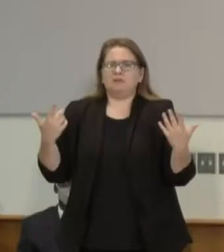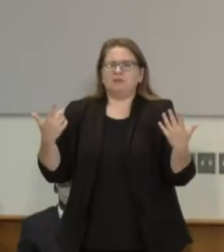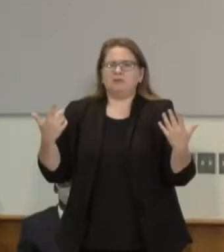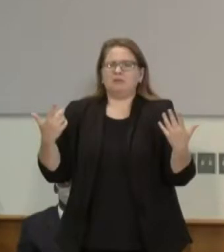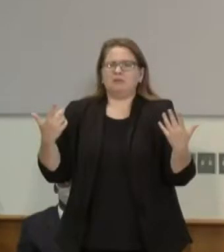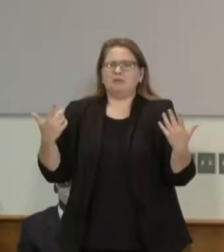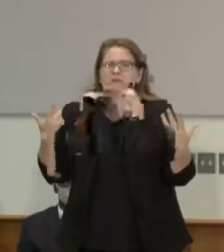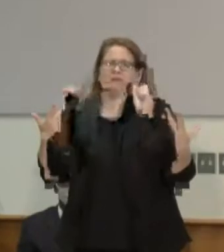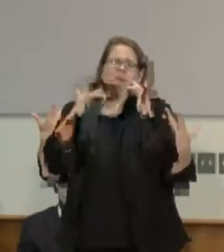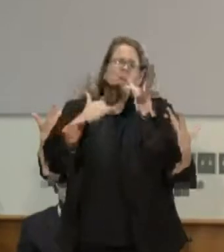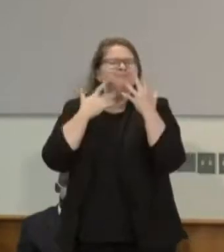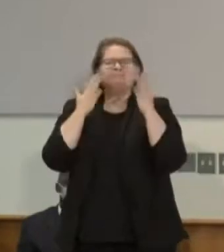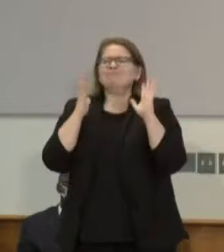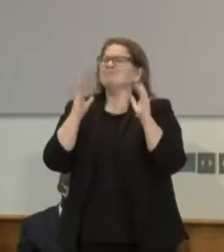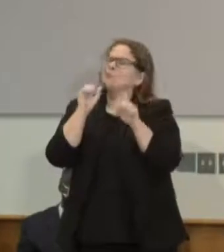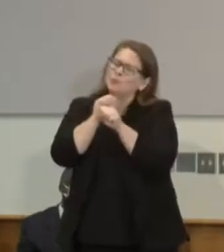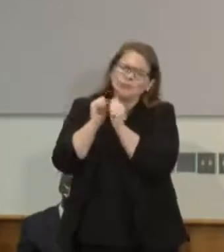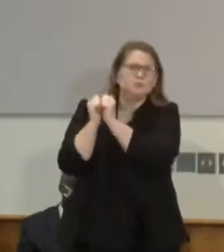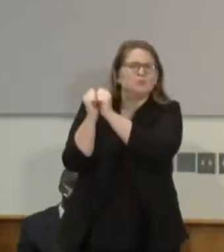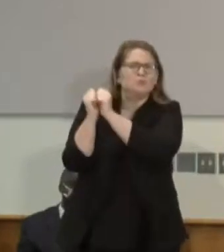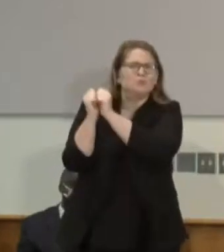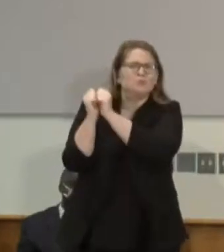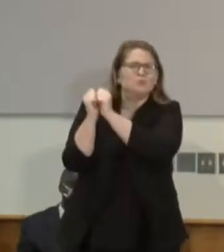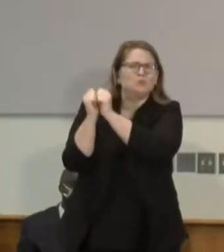So, I would encourage